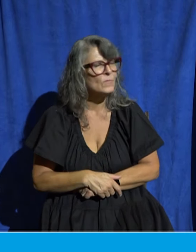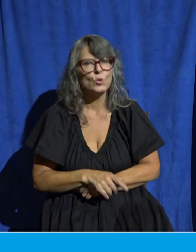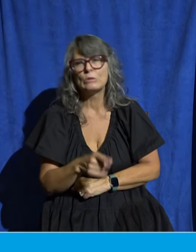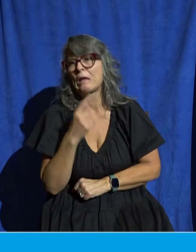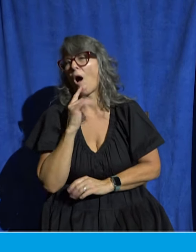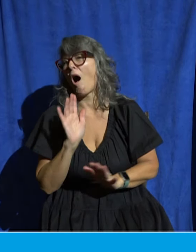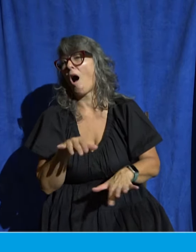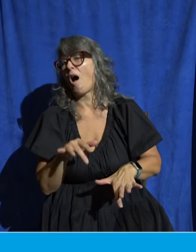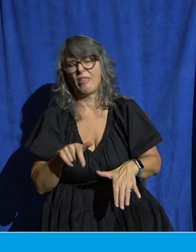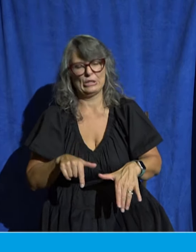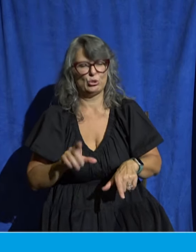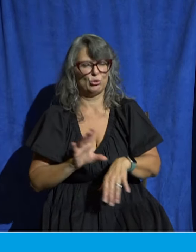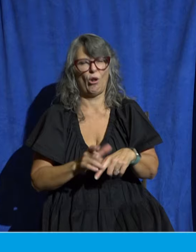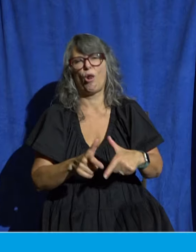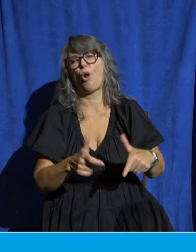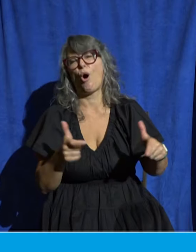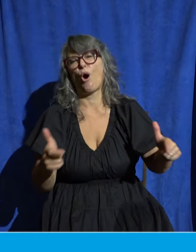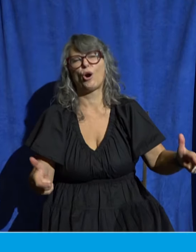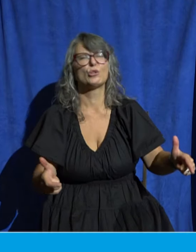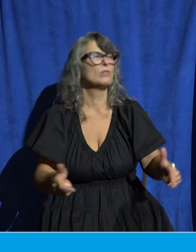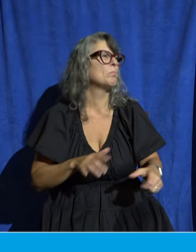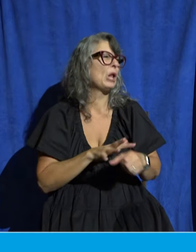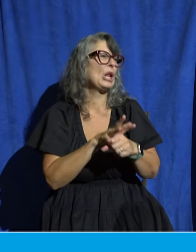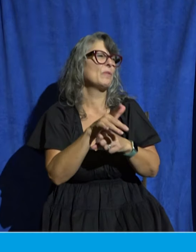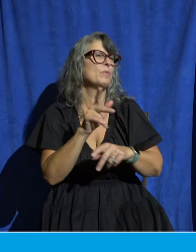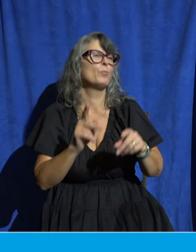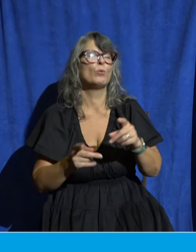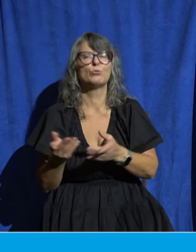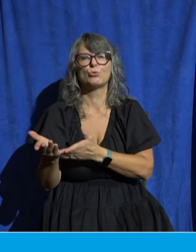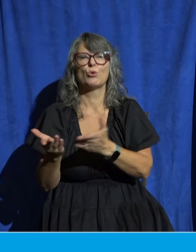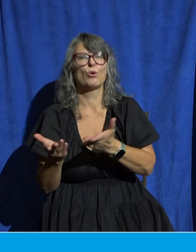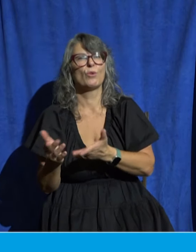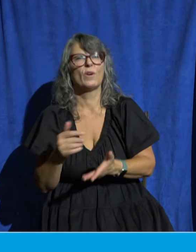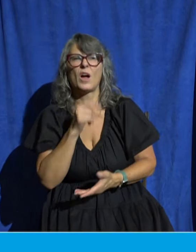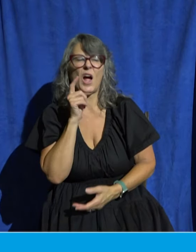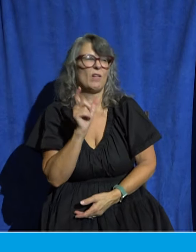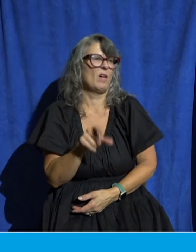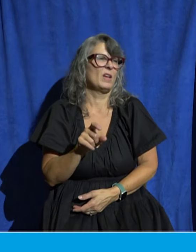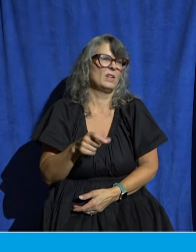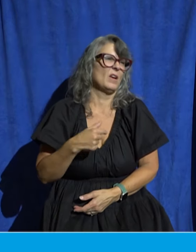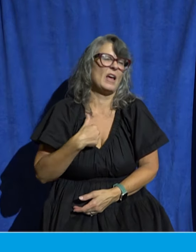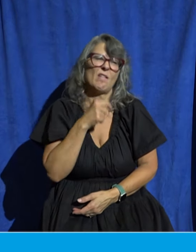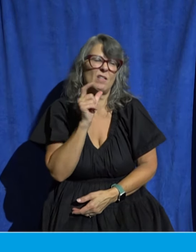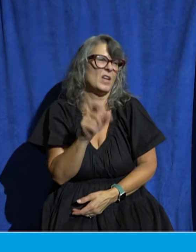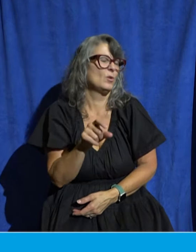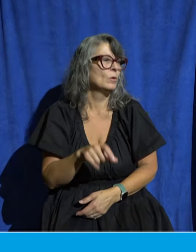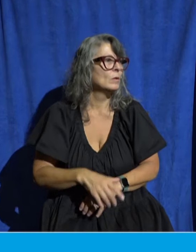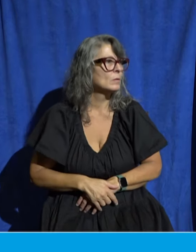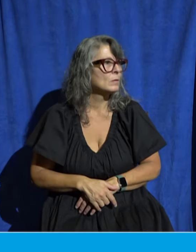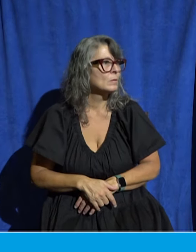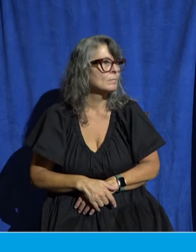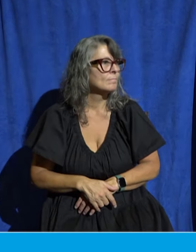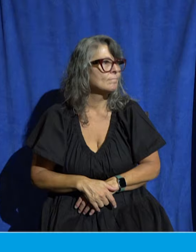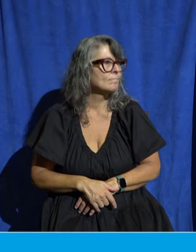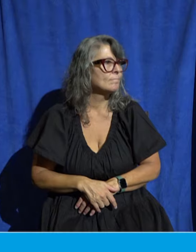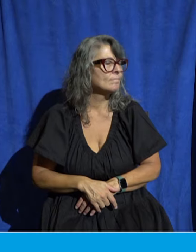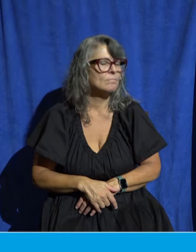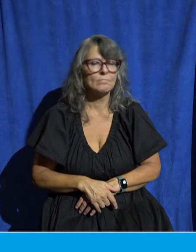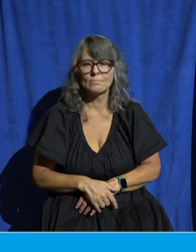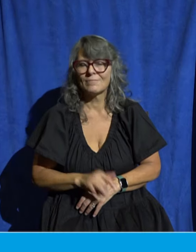I'm sure someone else will do it someone else is going to take care of it which totally misses the point of what we've just